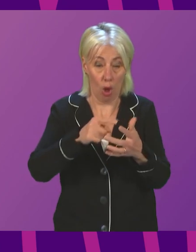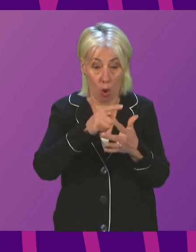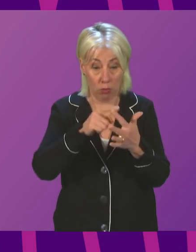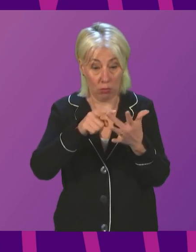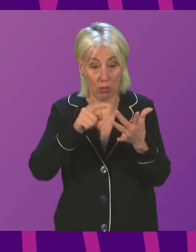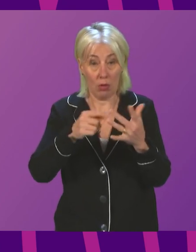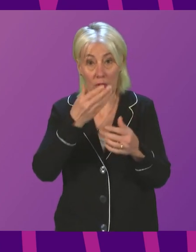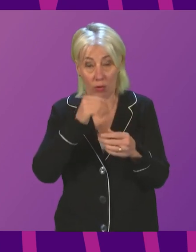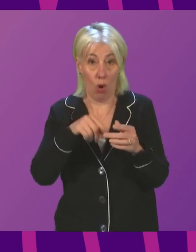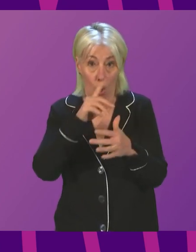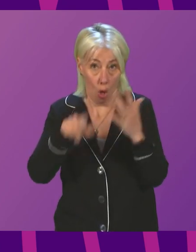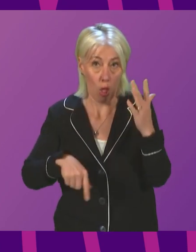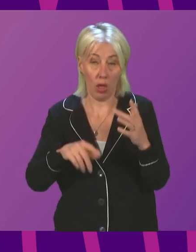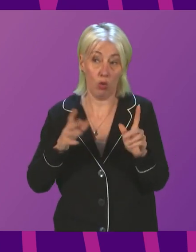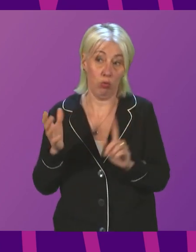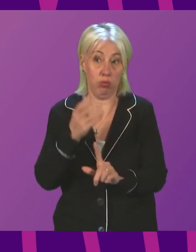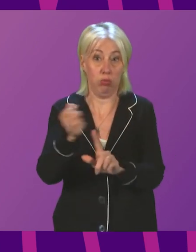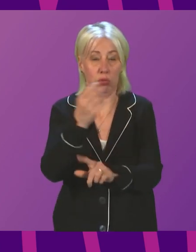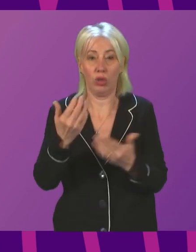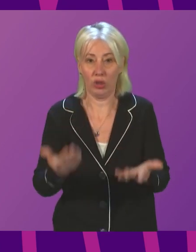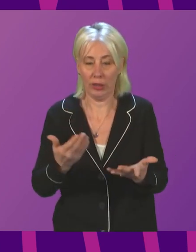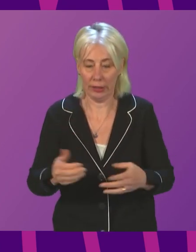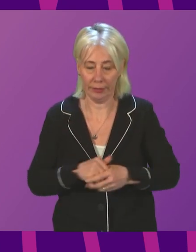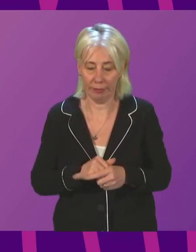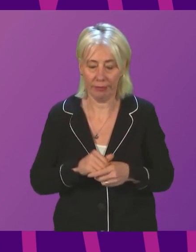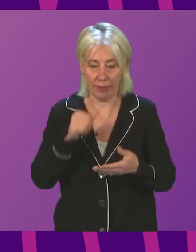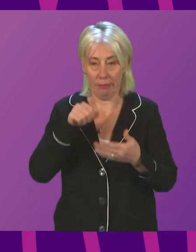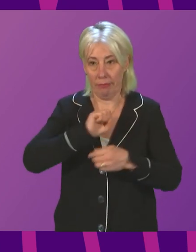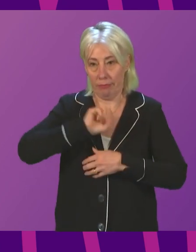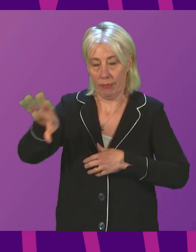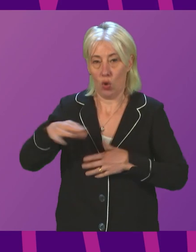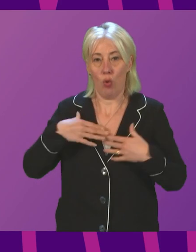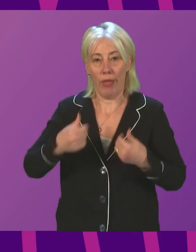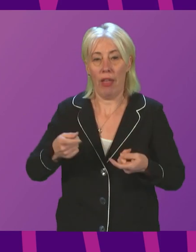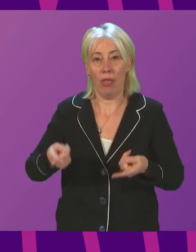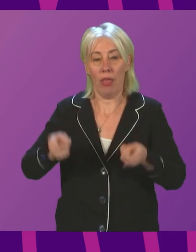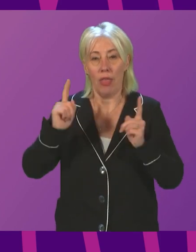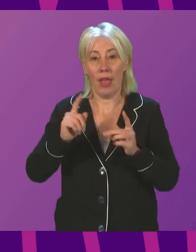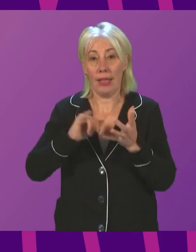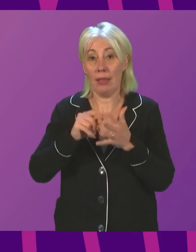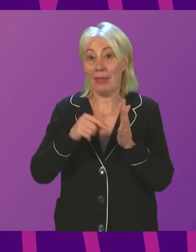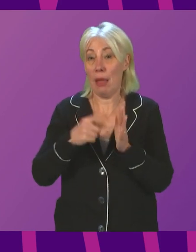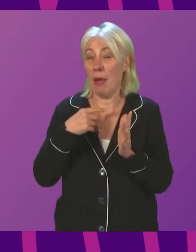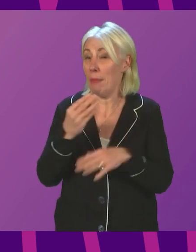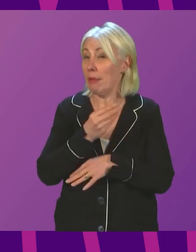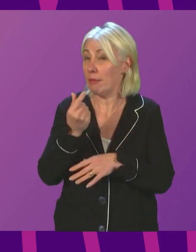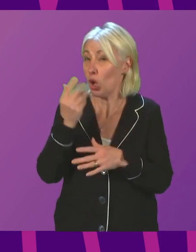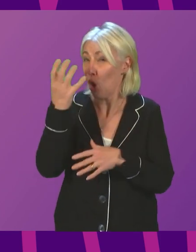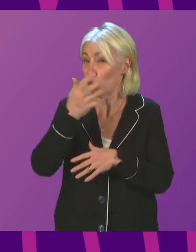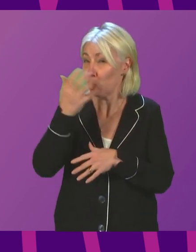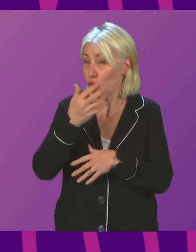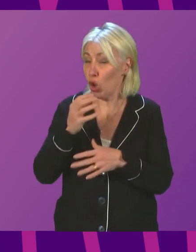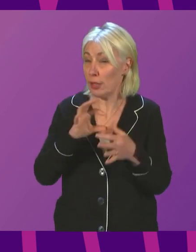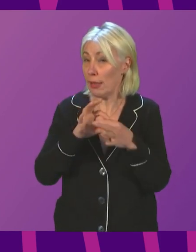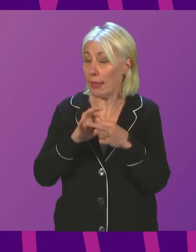the milestones we have reached to date. I wrote to the Health Secretary in September, highlighting several concerns around the current crisis in our